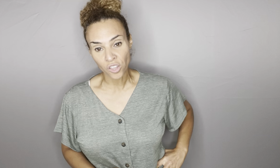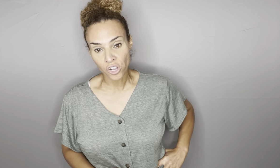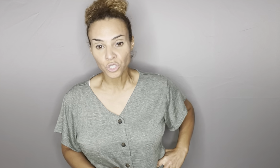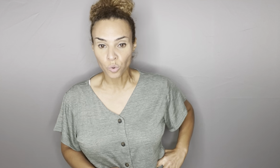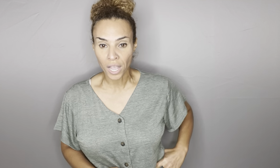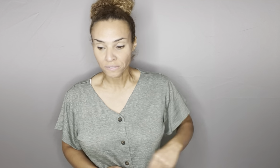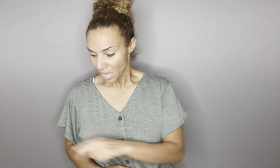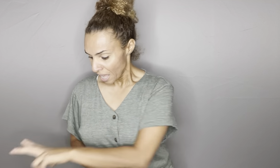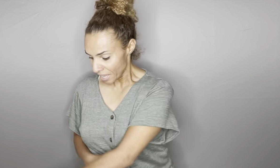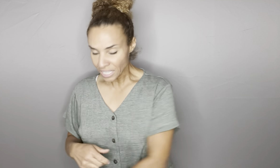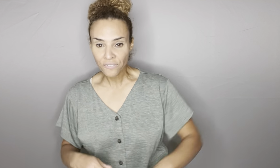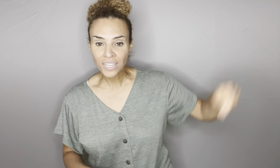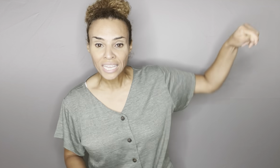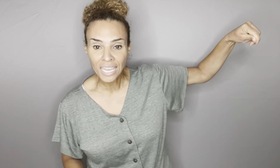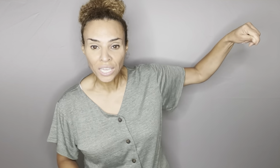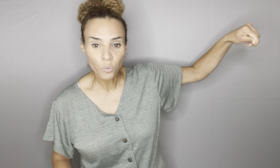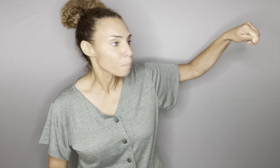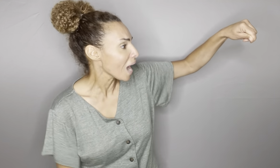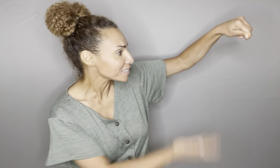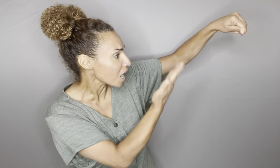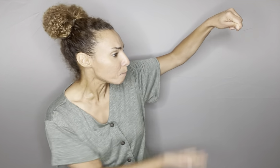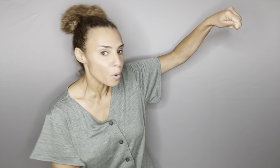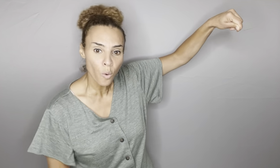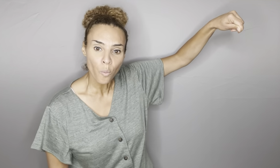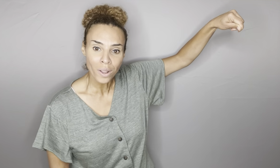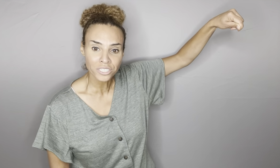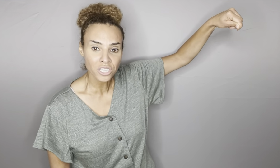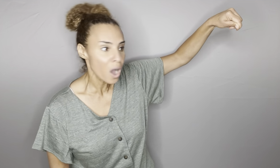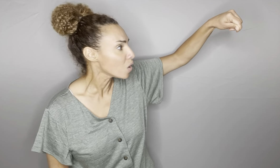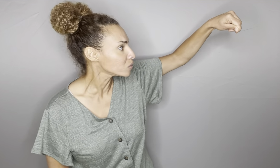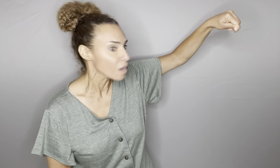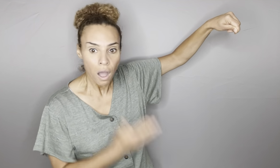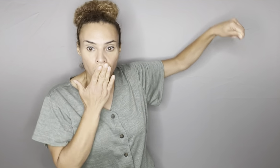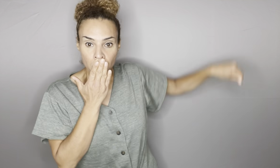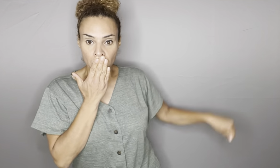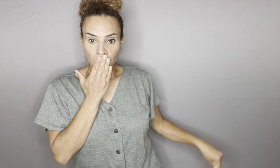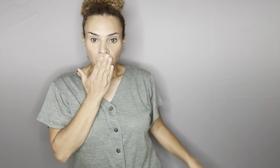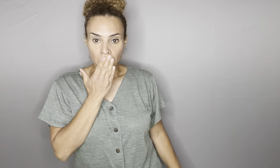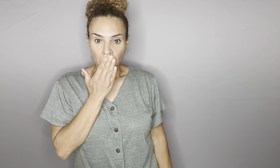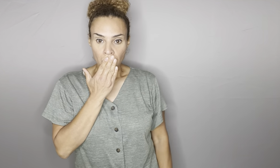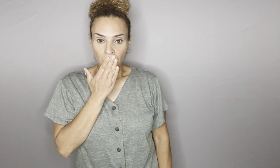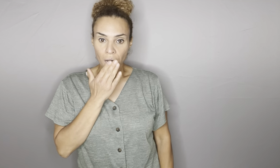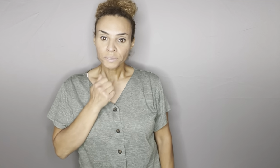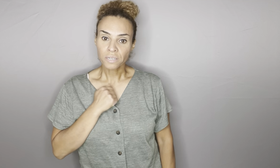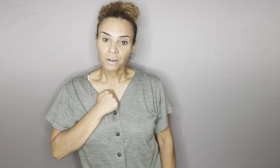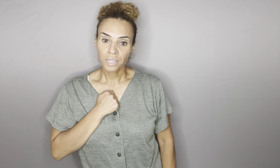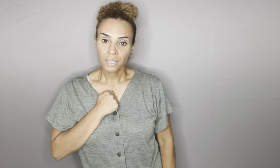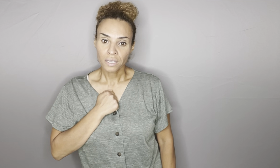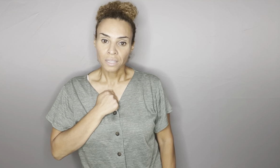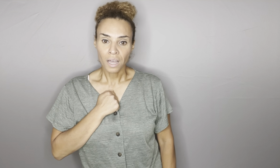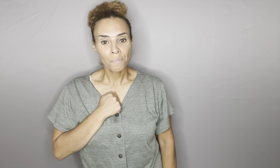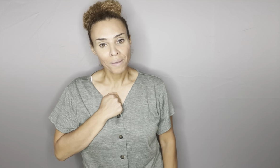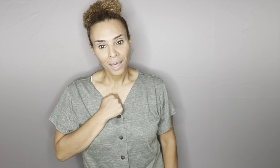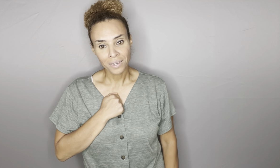long drives and even he would pass up on what wears those I'm sorry I'm bad